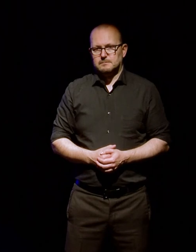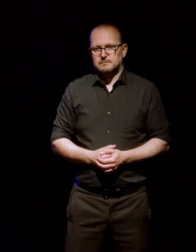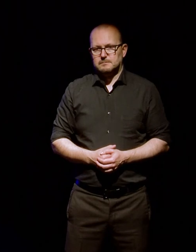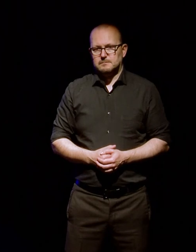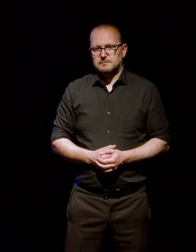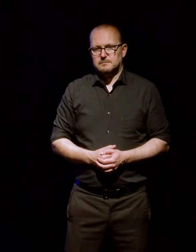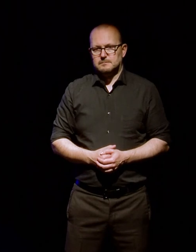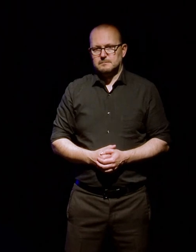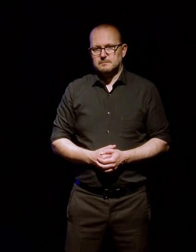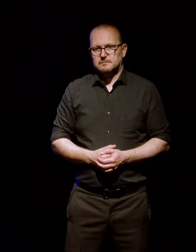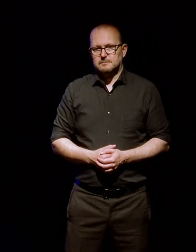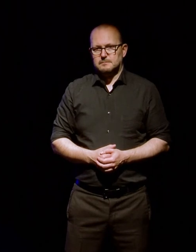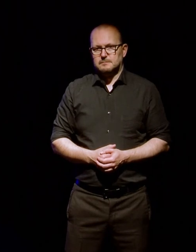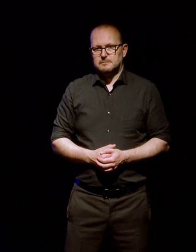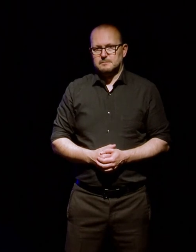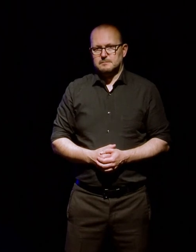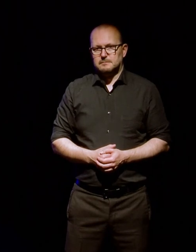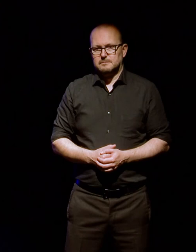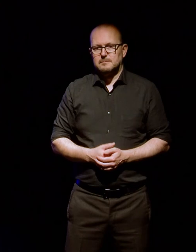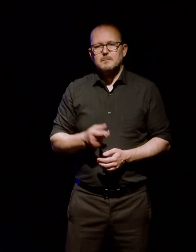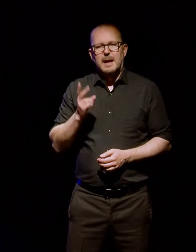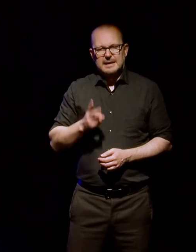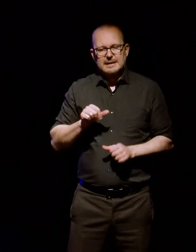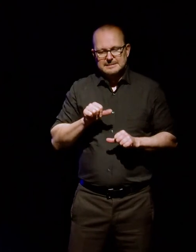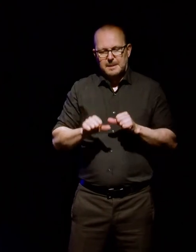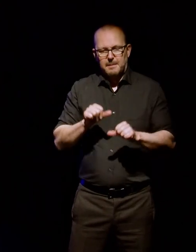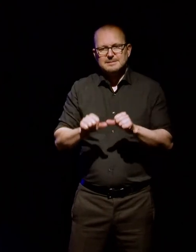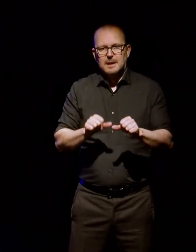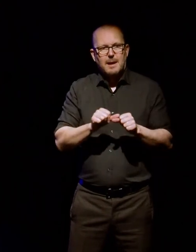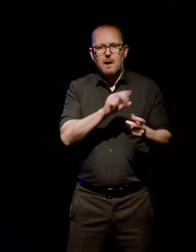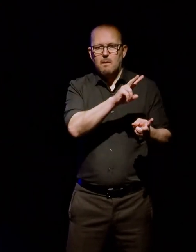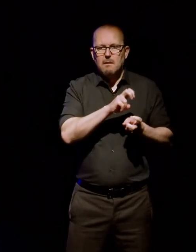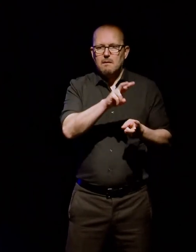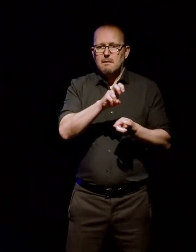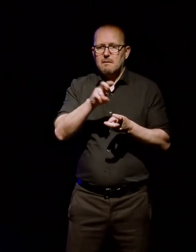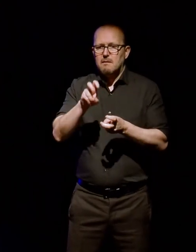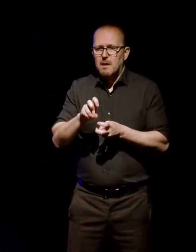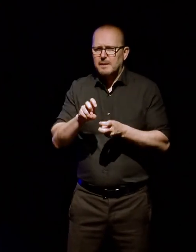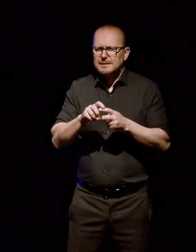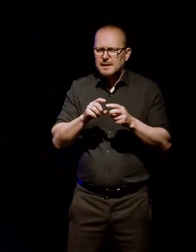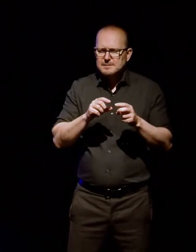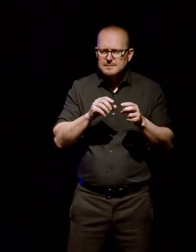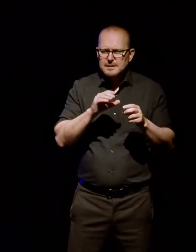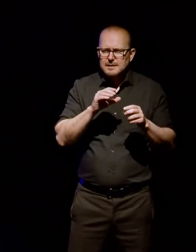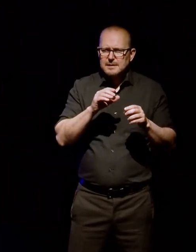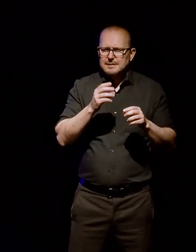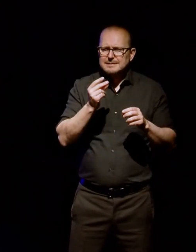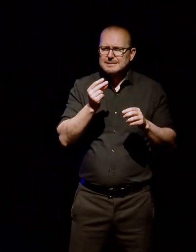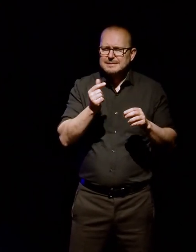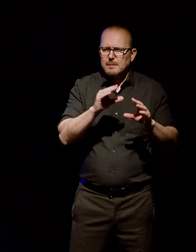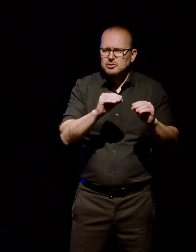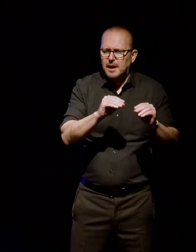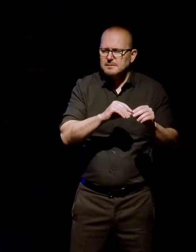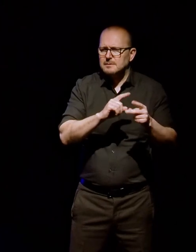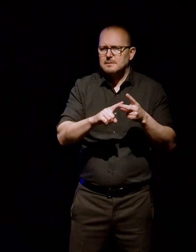So, Facebook, Twitter, I think it also does Snapchat and Instagram. And again, I've got these little zines, and there's a pile of them at the